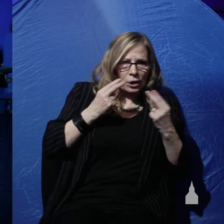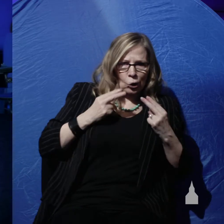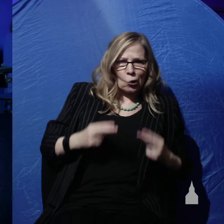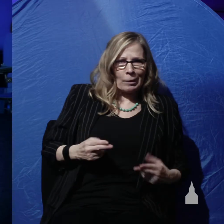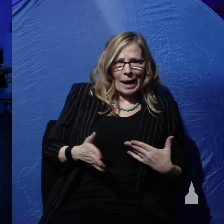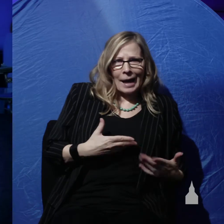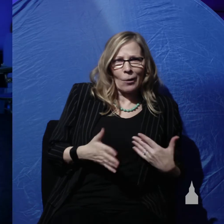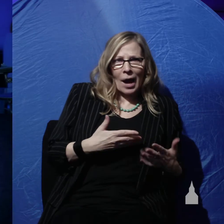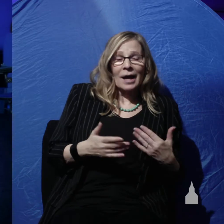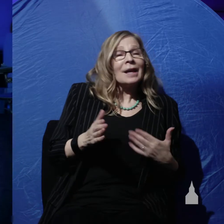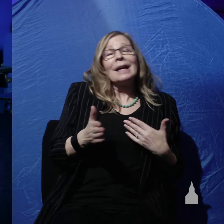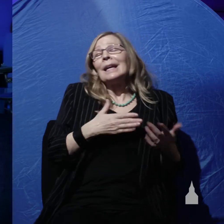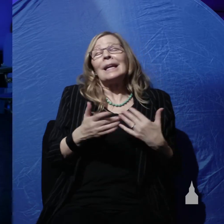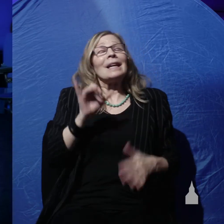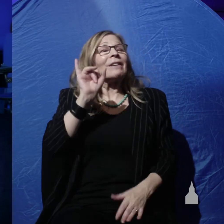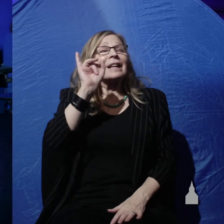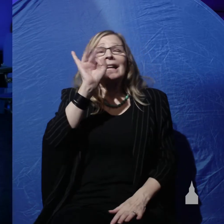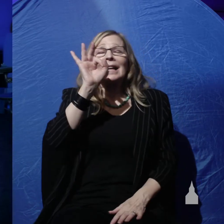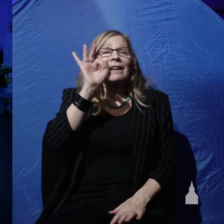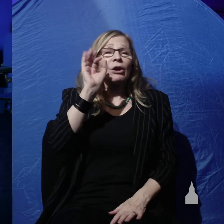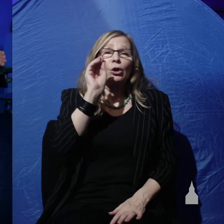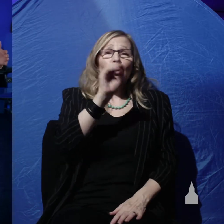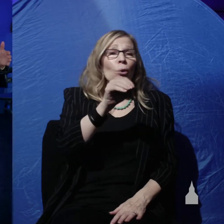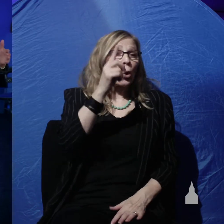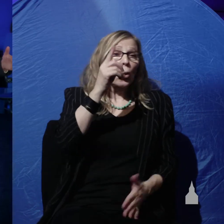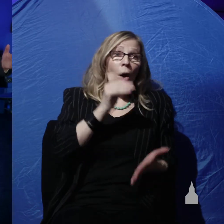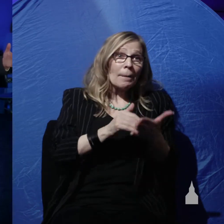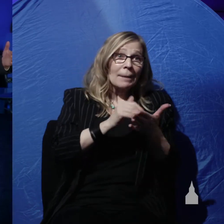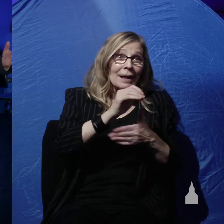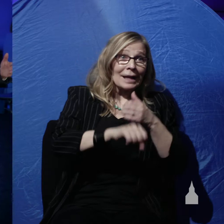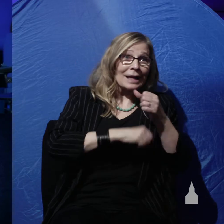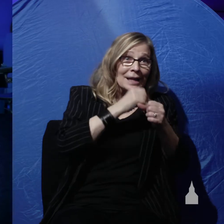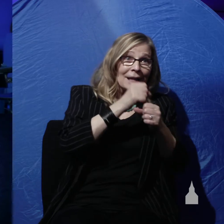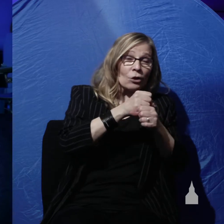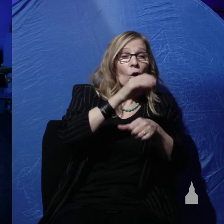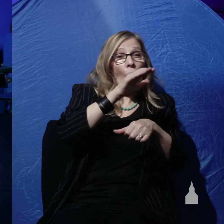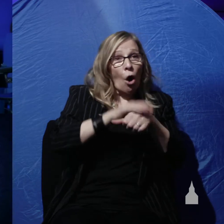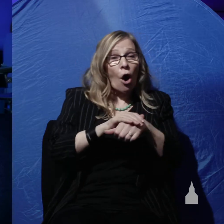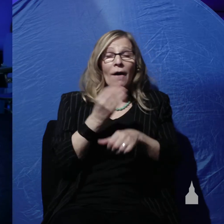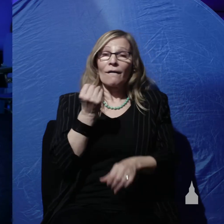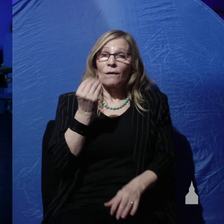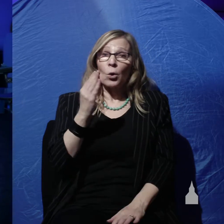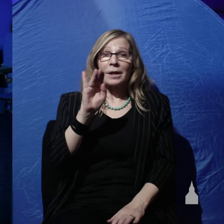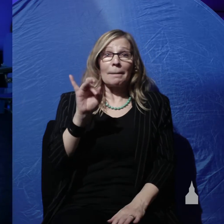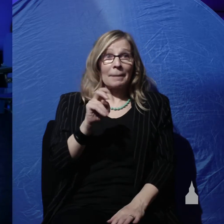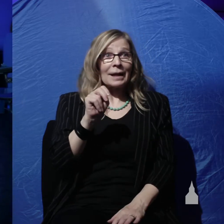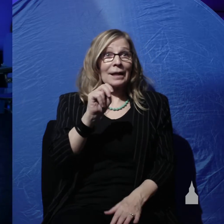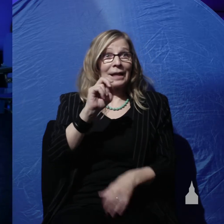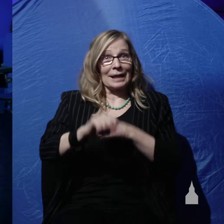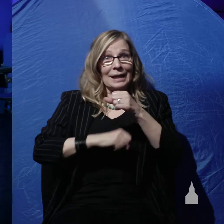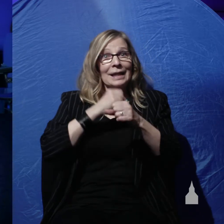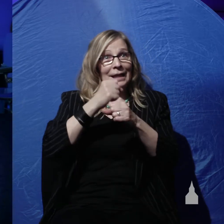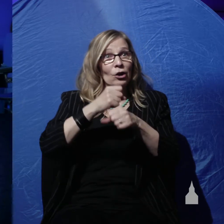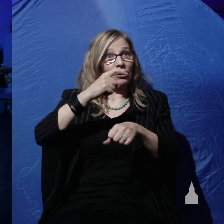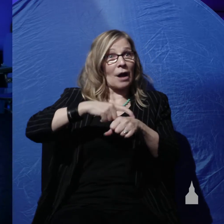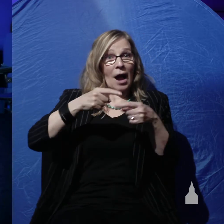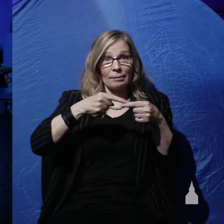But even if you put a million years on a 14 billion year time scale, that puts man at the very end of